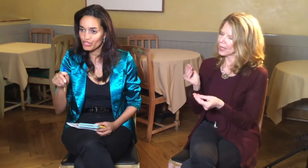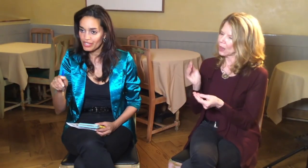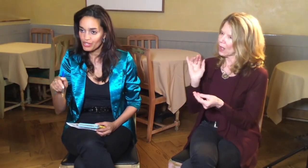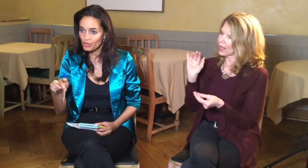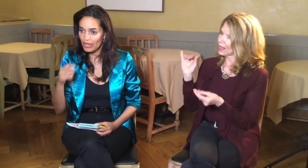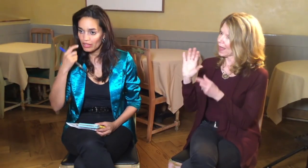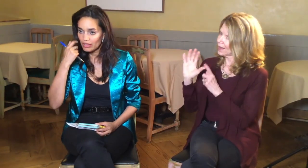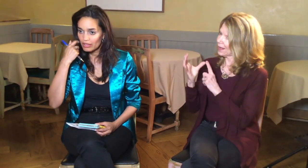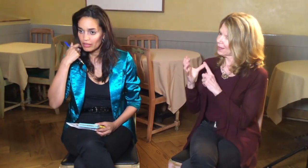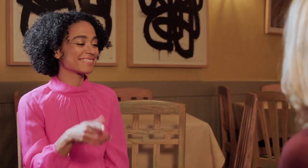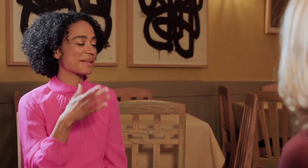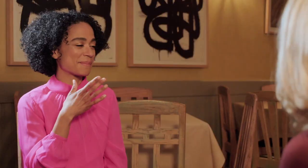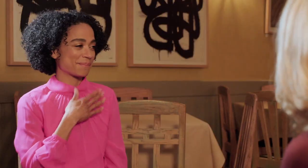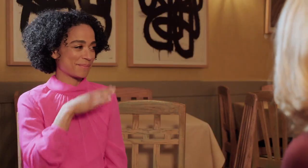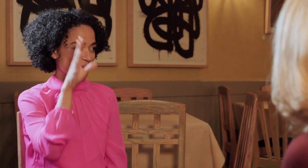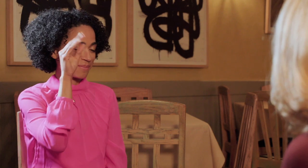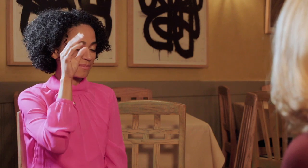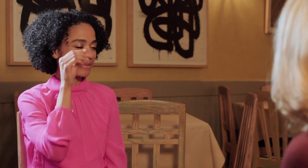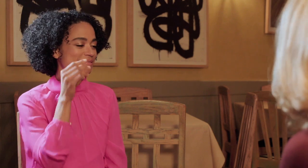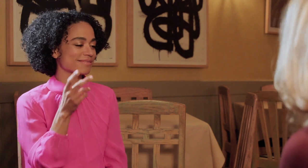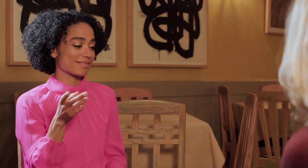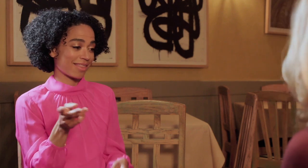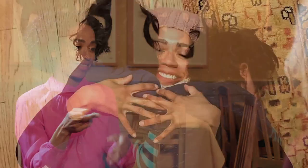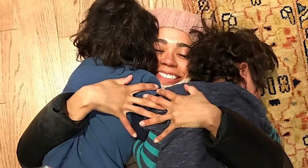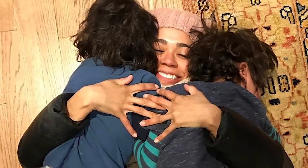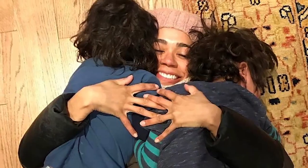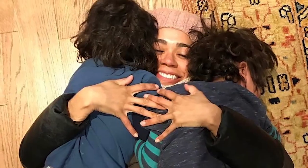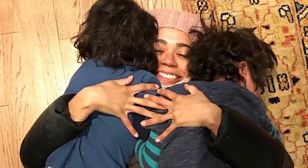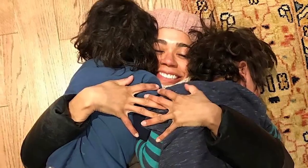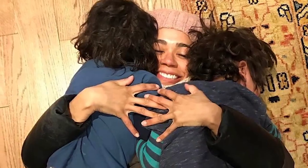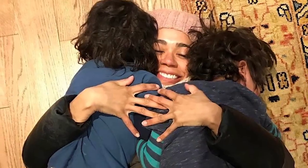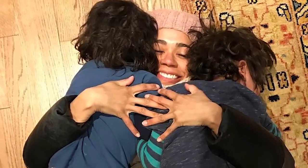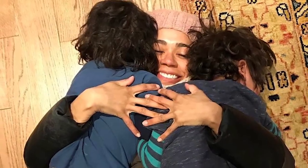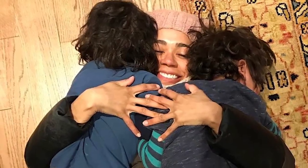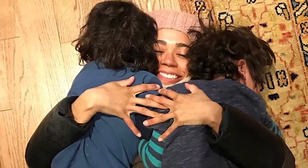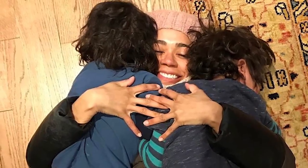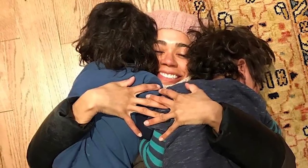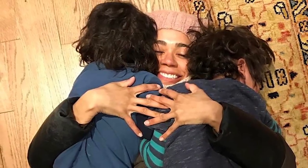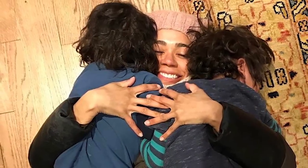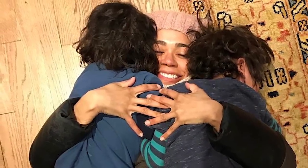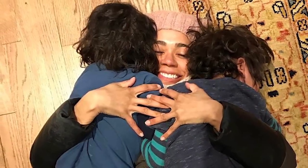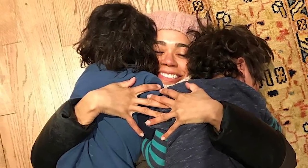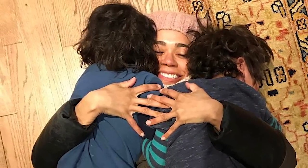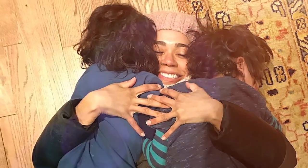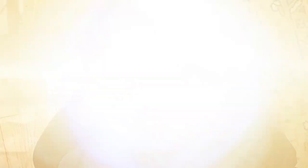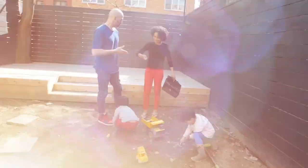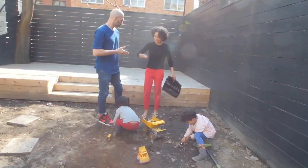sons as well? Absolutely. My boys, they're also Jewish